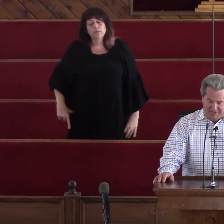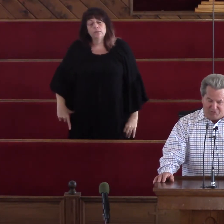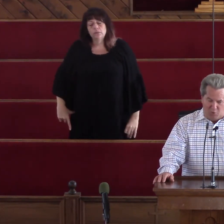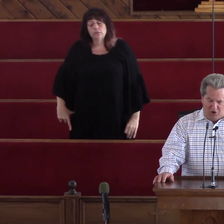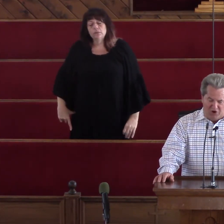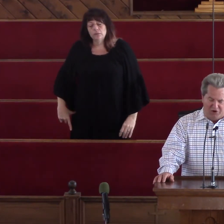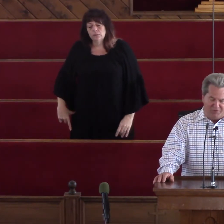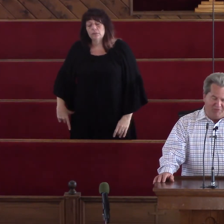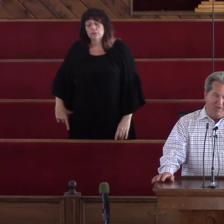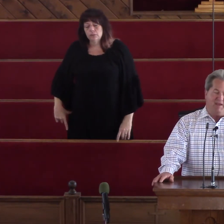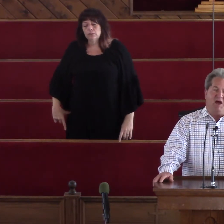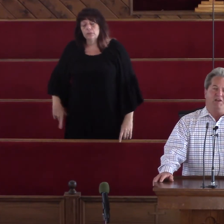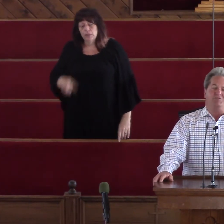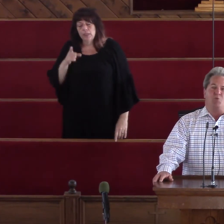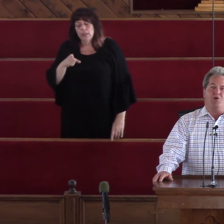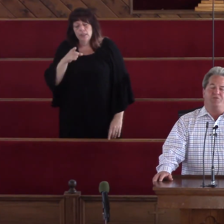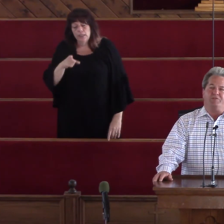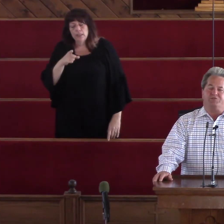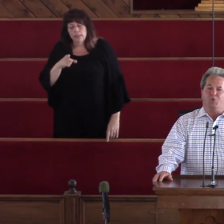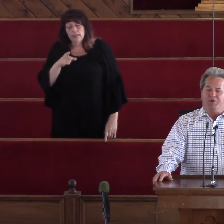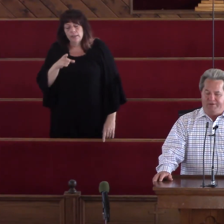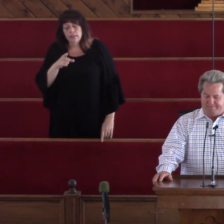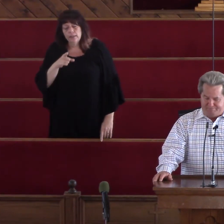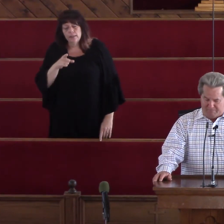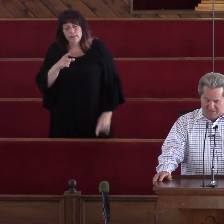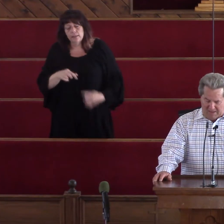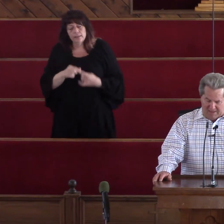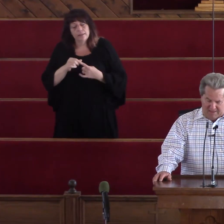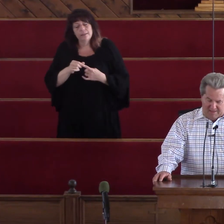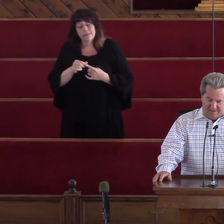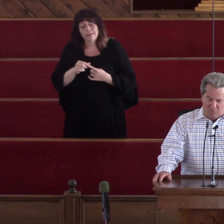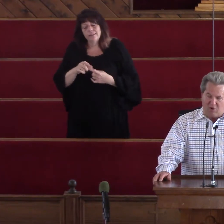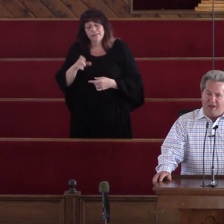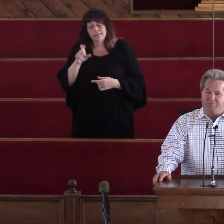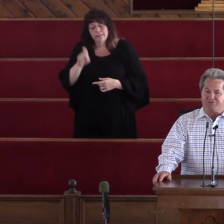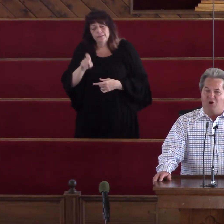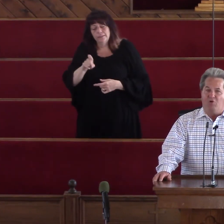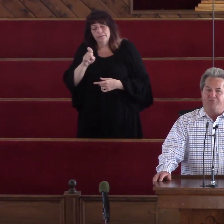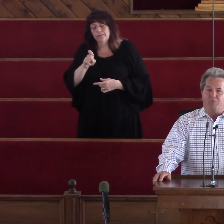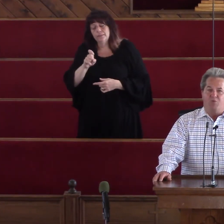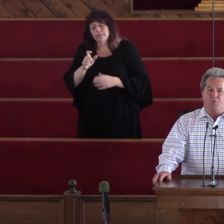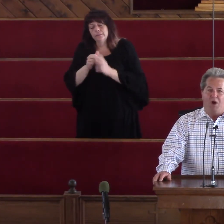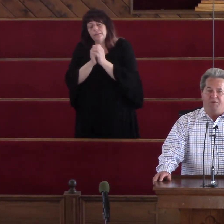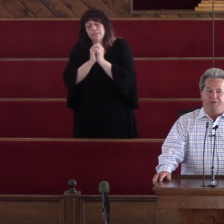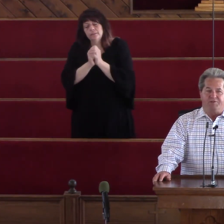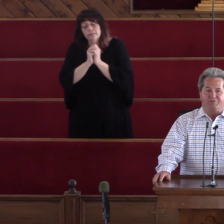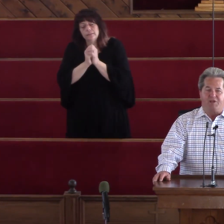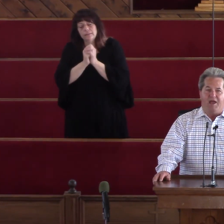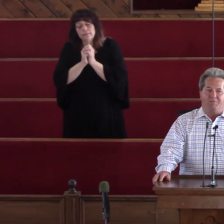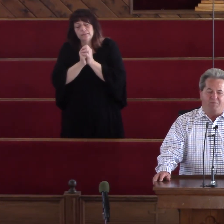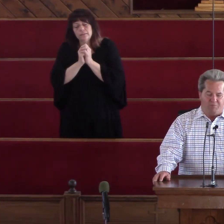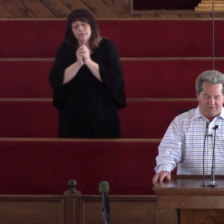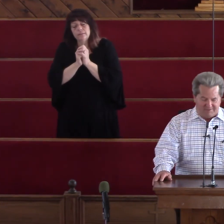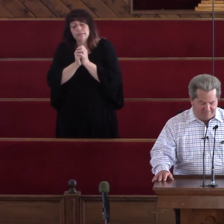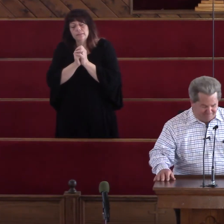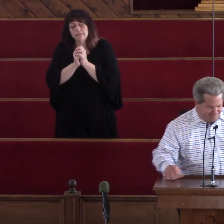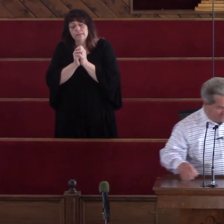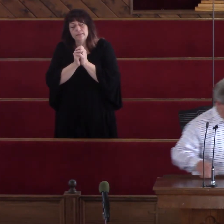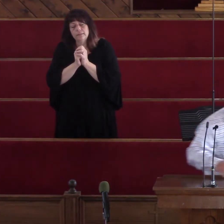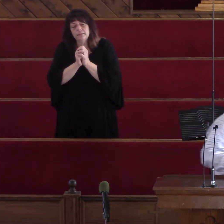Certainly he's worthy, thank God he's worthy this morning. We're going to have a song from Robin at this time.